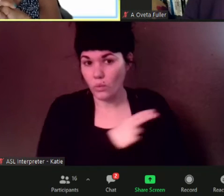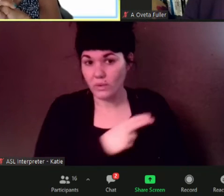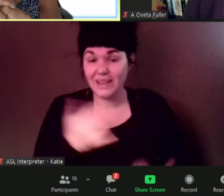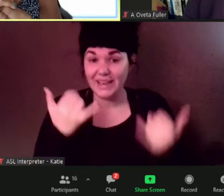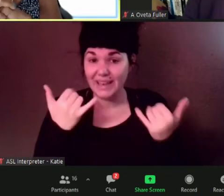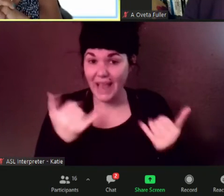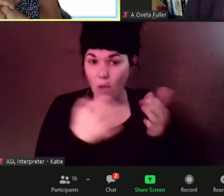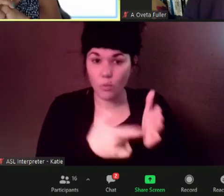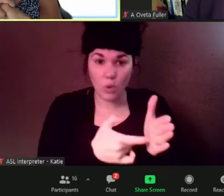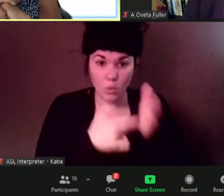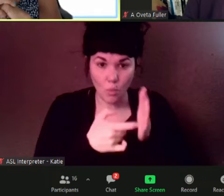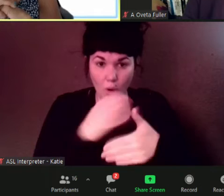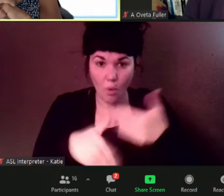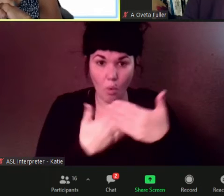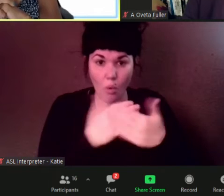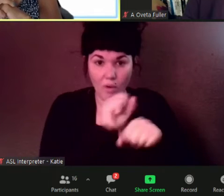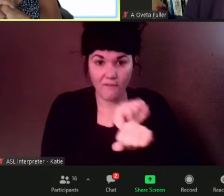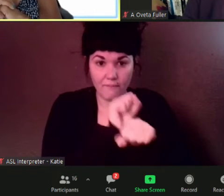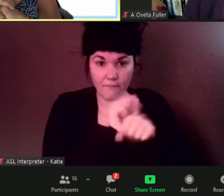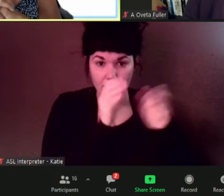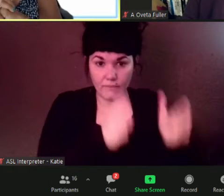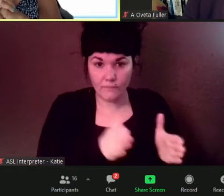that's gone into that decision